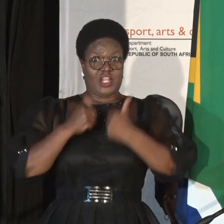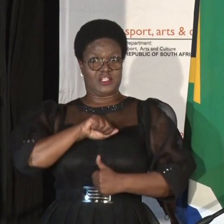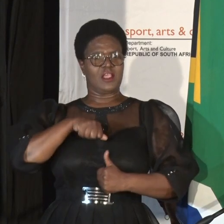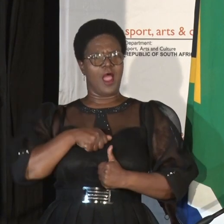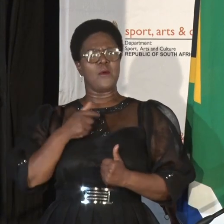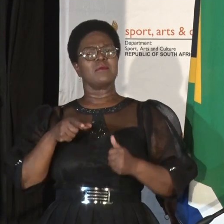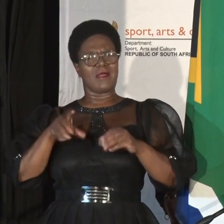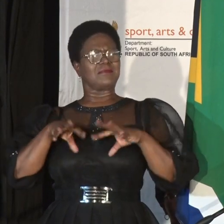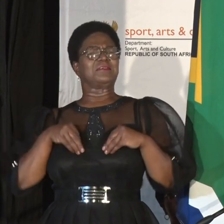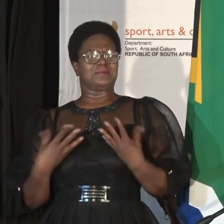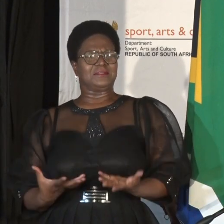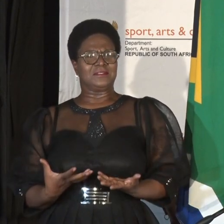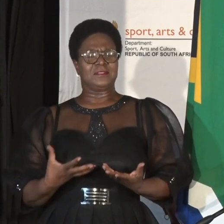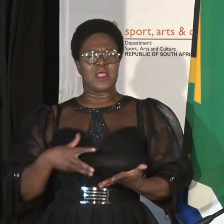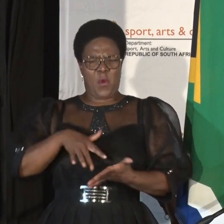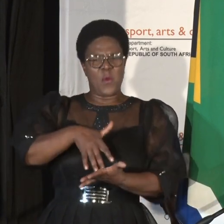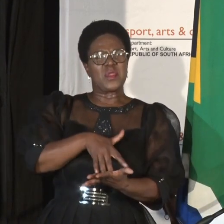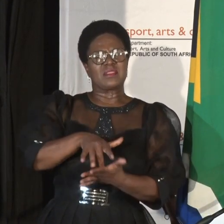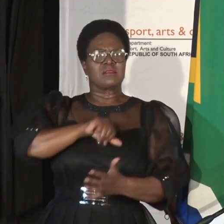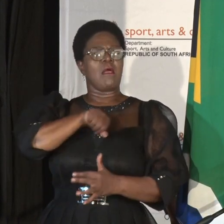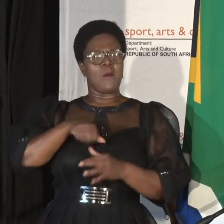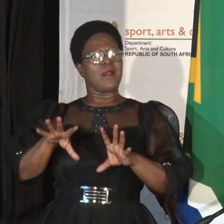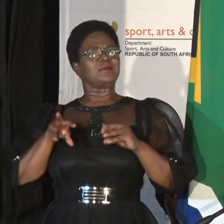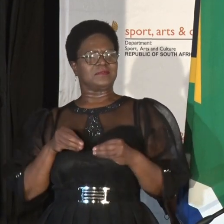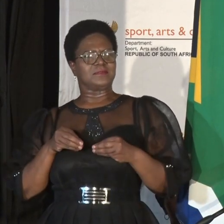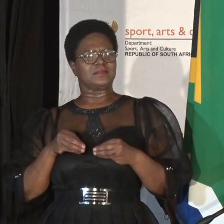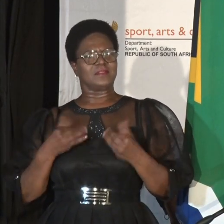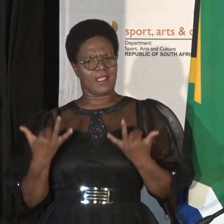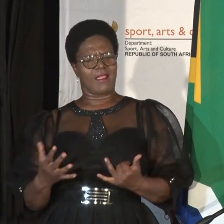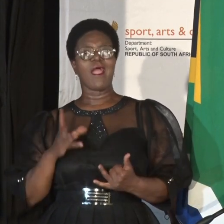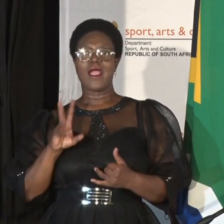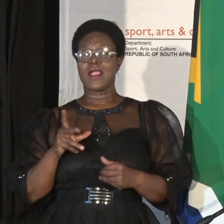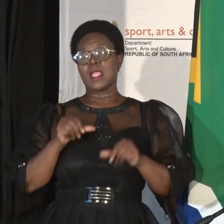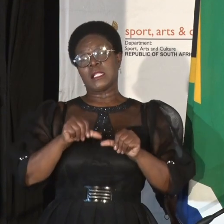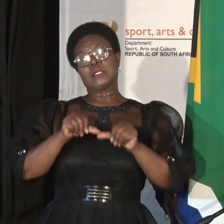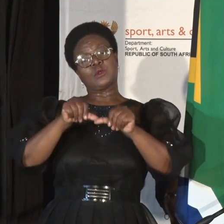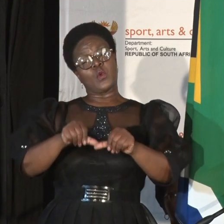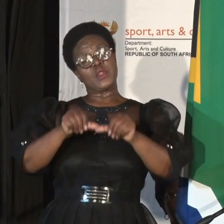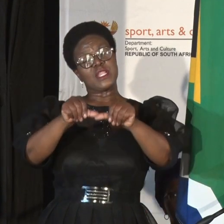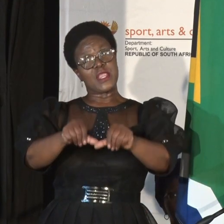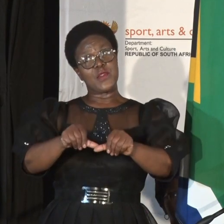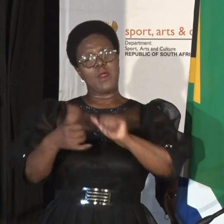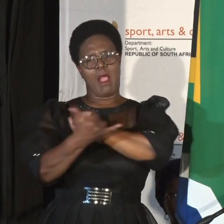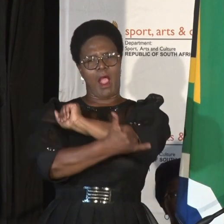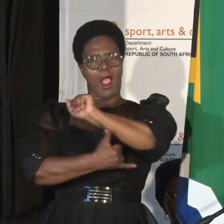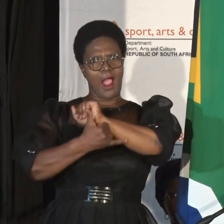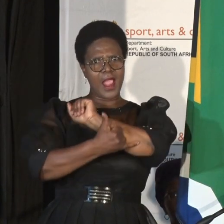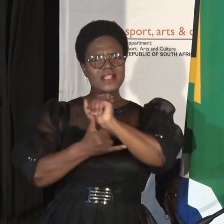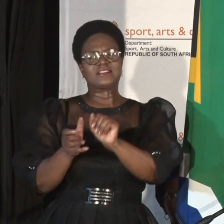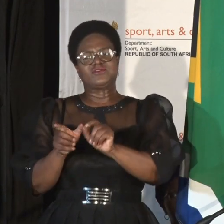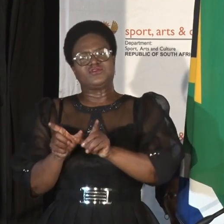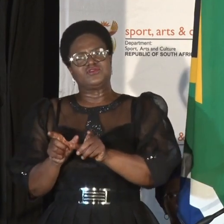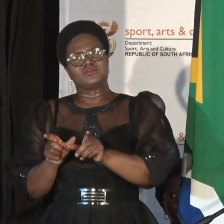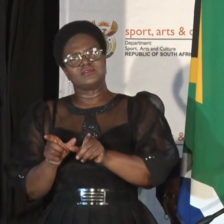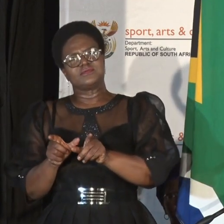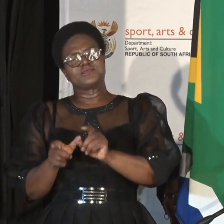our weaknesses and continue to build a country of our generation of our fathers which